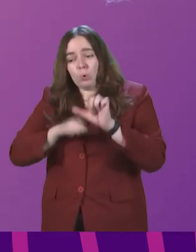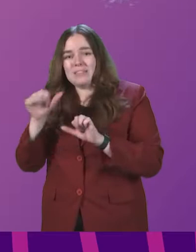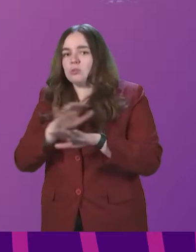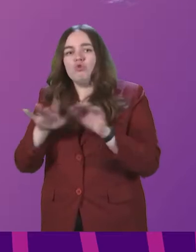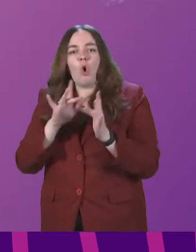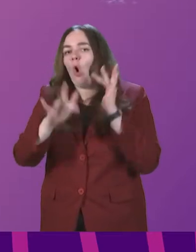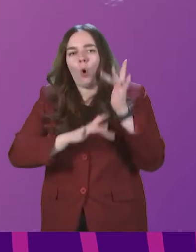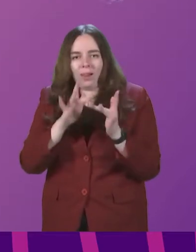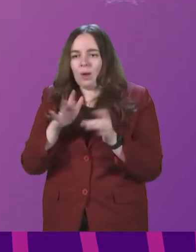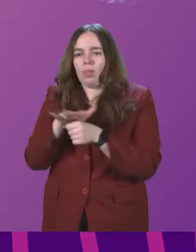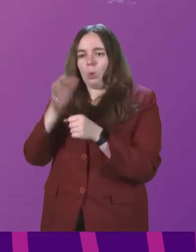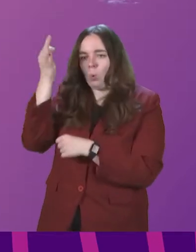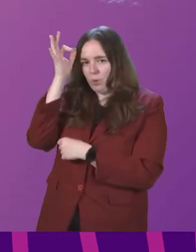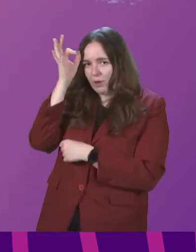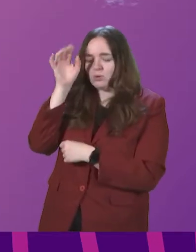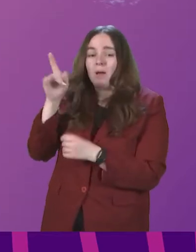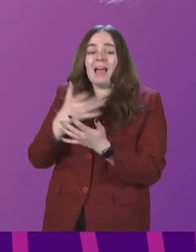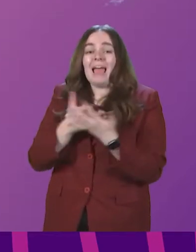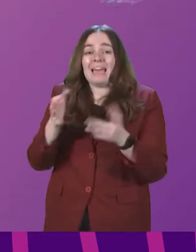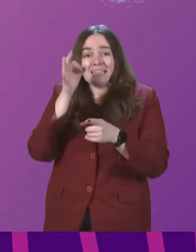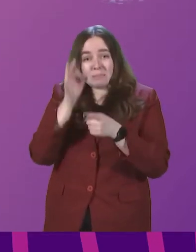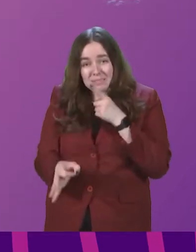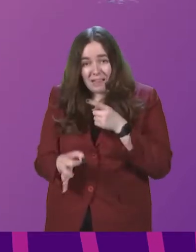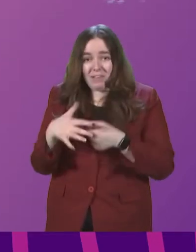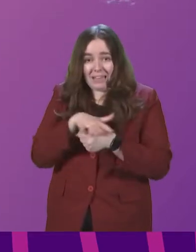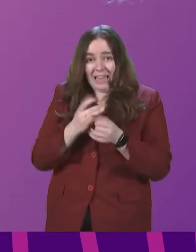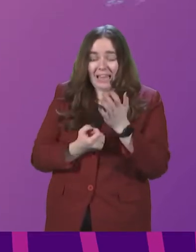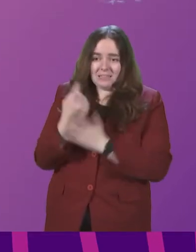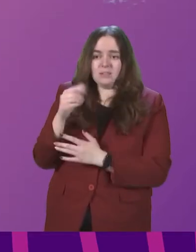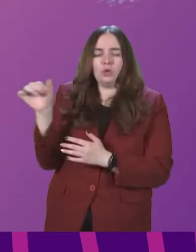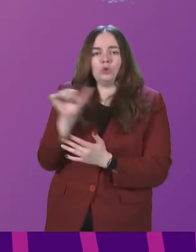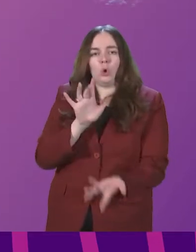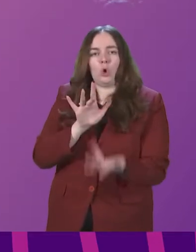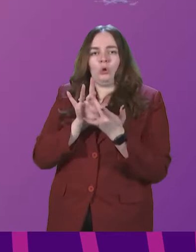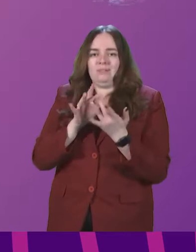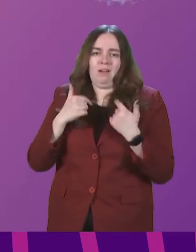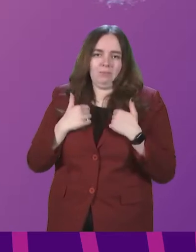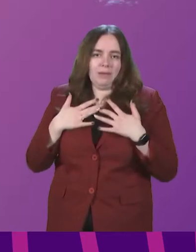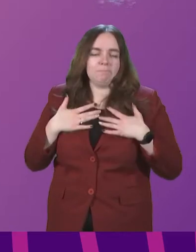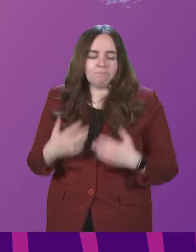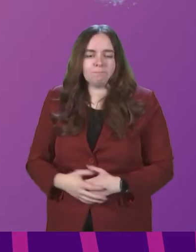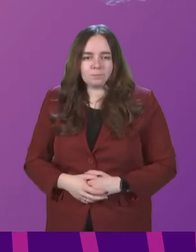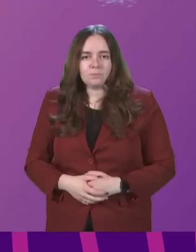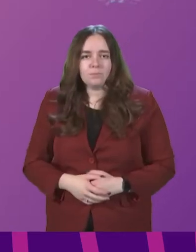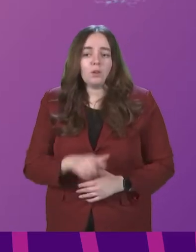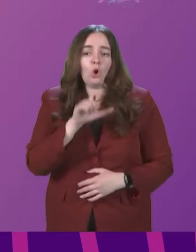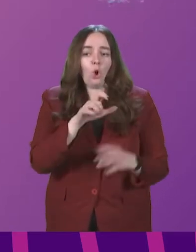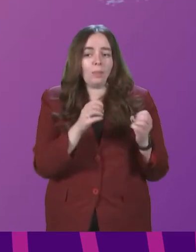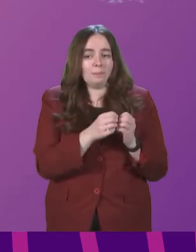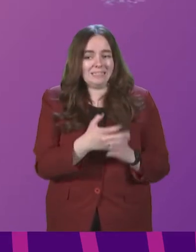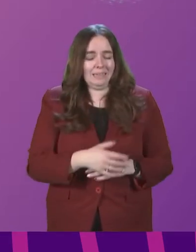with local councils. But again, if Mr Whitfield has any specific cases in mind, he should get in touch with me. Colin Beatty.